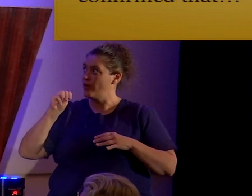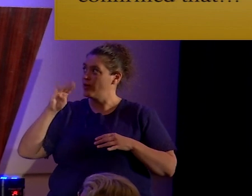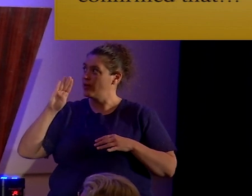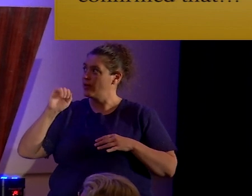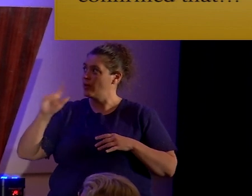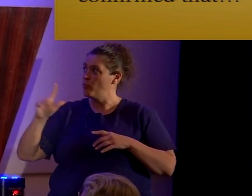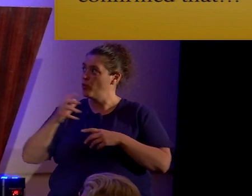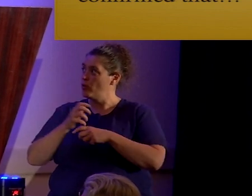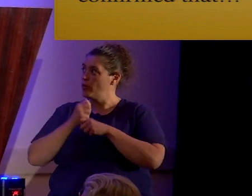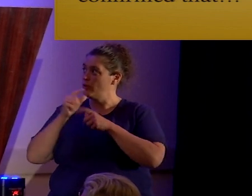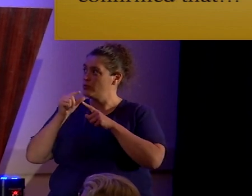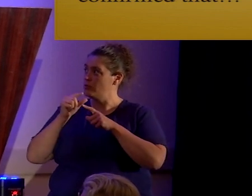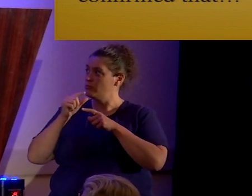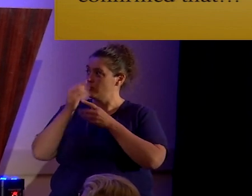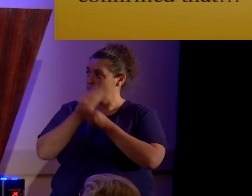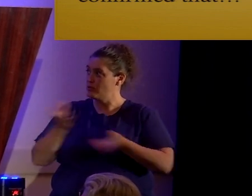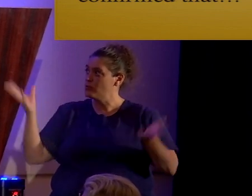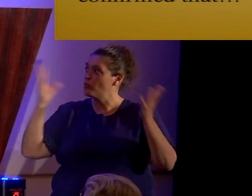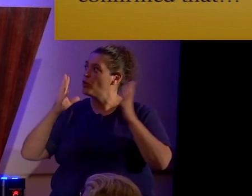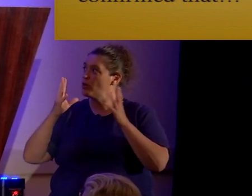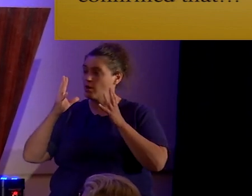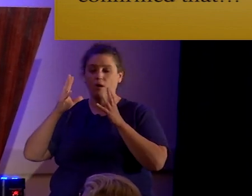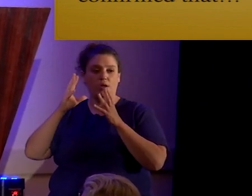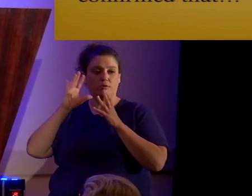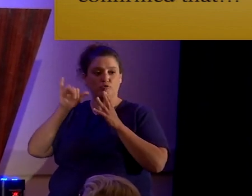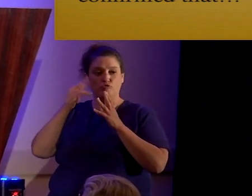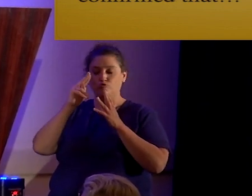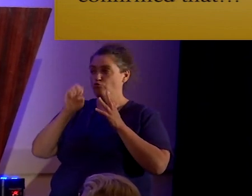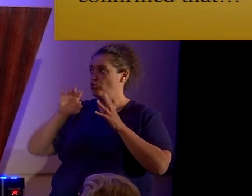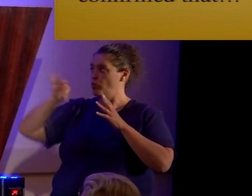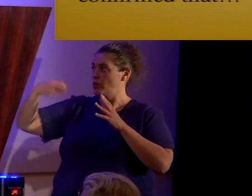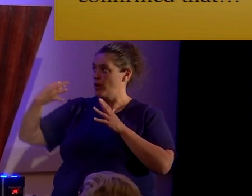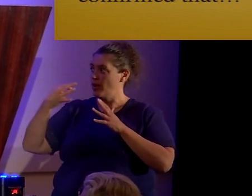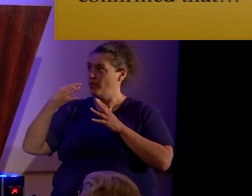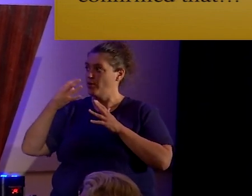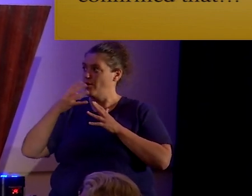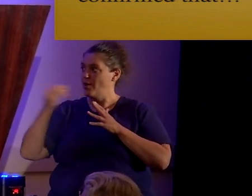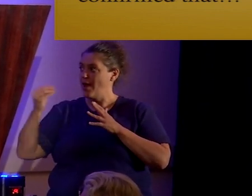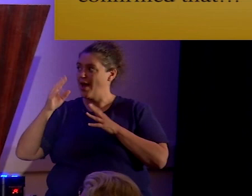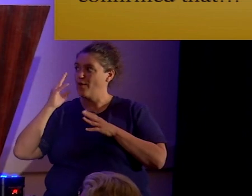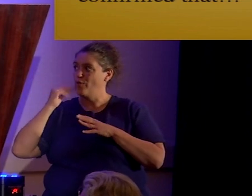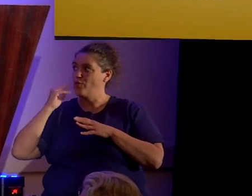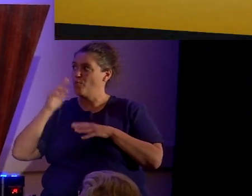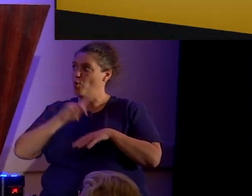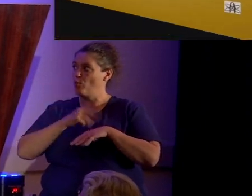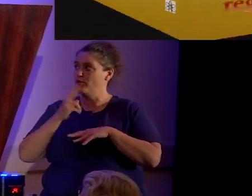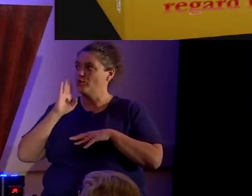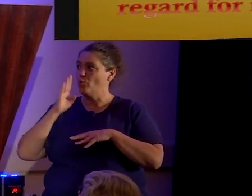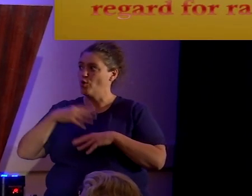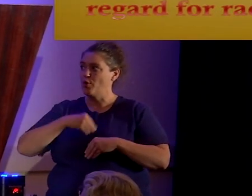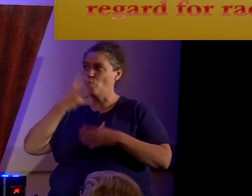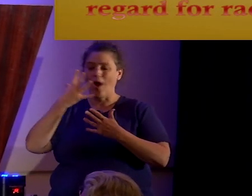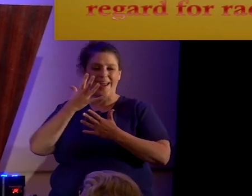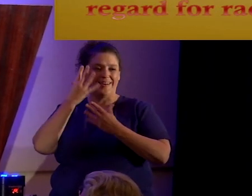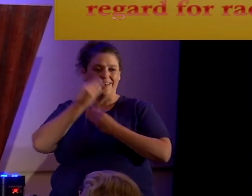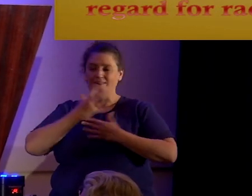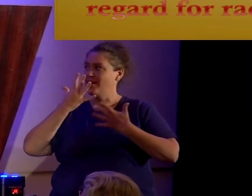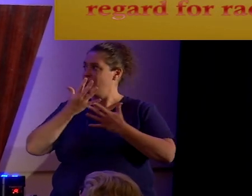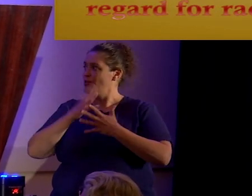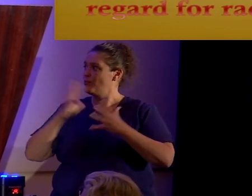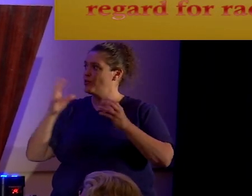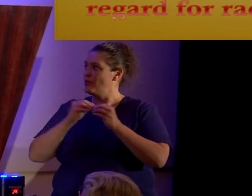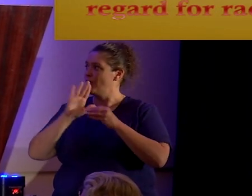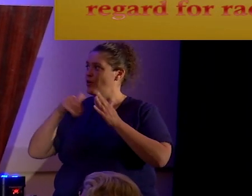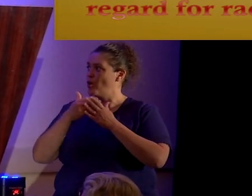word on June 9th. And the Mormon priesthood will be white and delightsome. No more. All